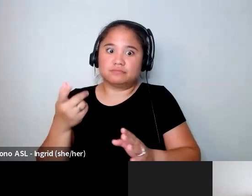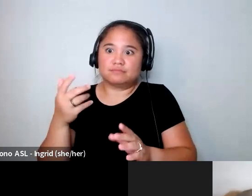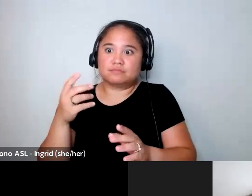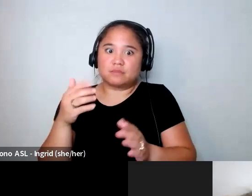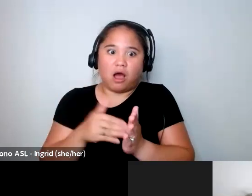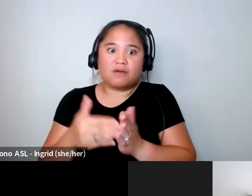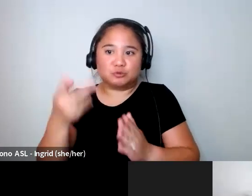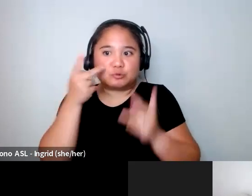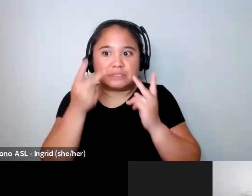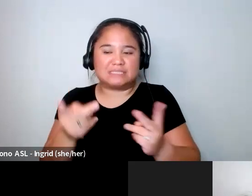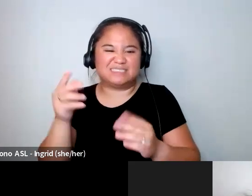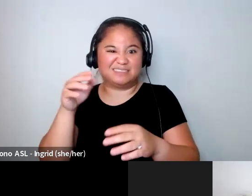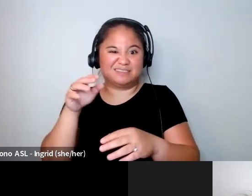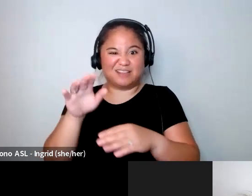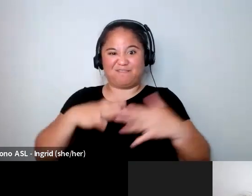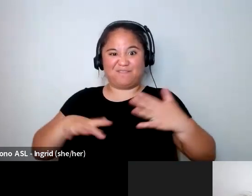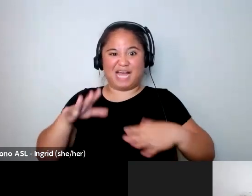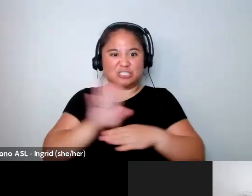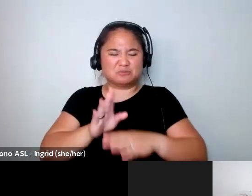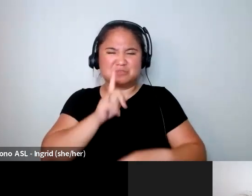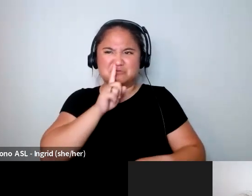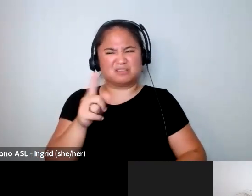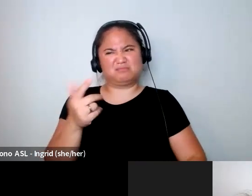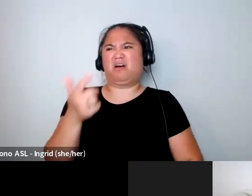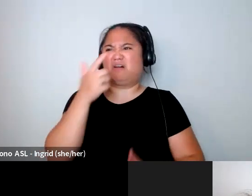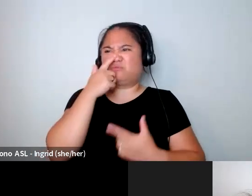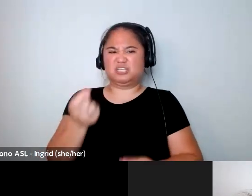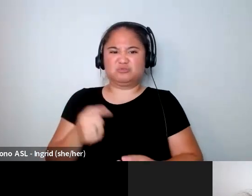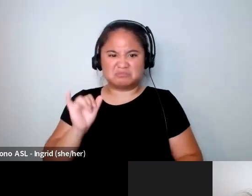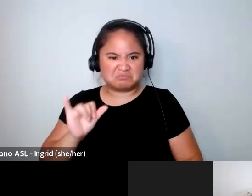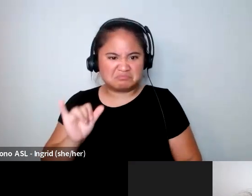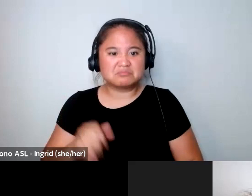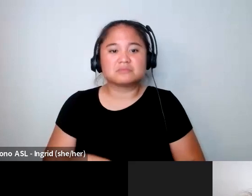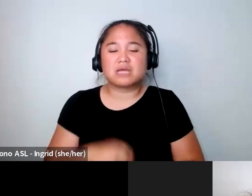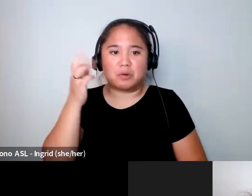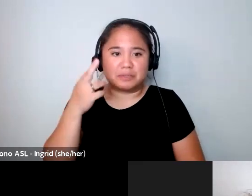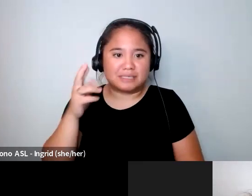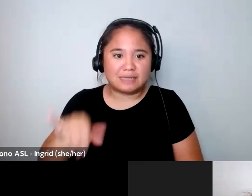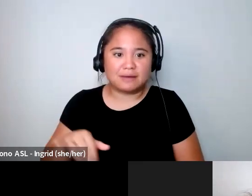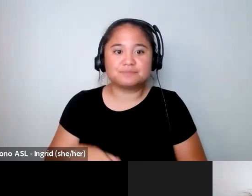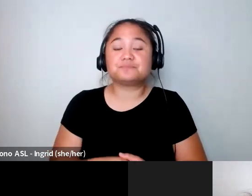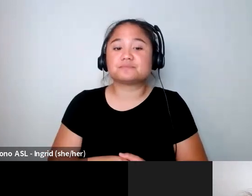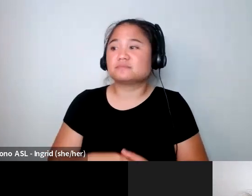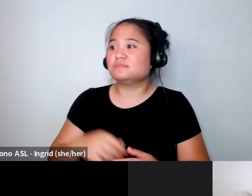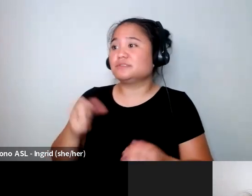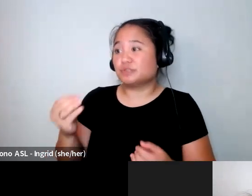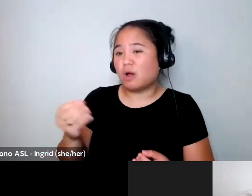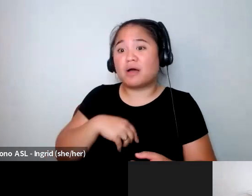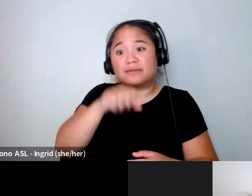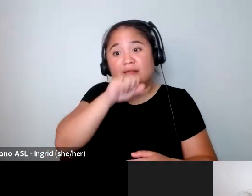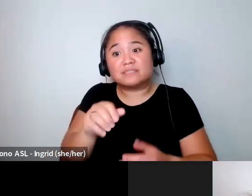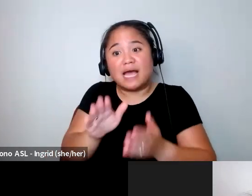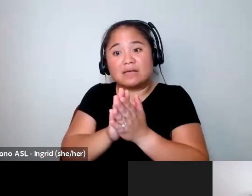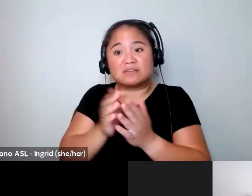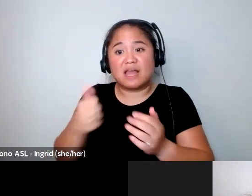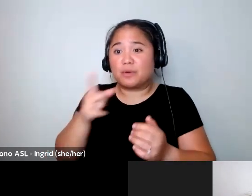you know interesting yes definitely so i would love to ask you for anyone who is